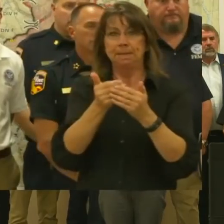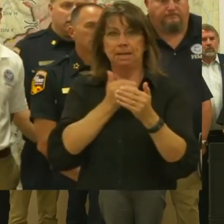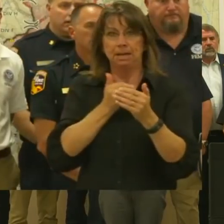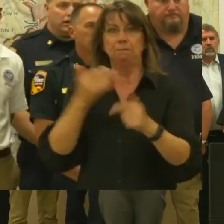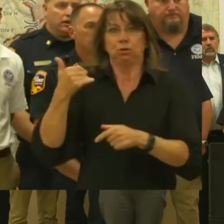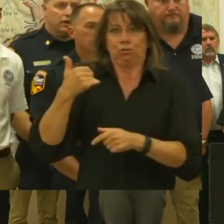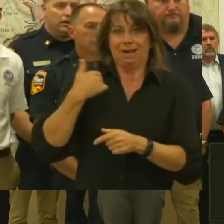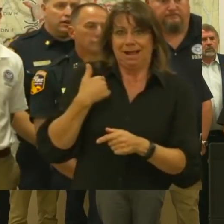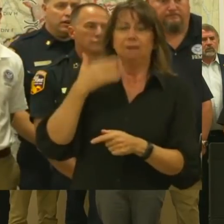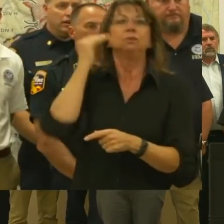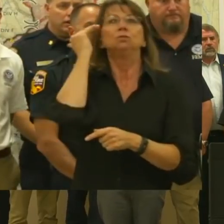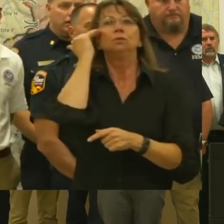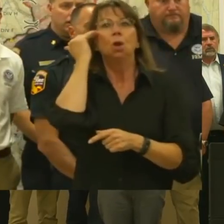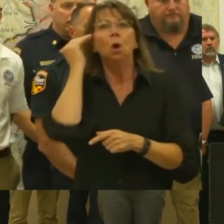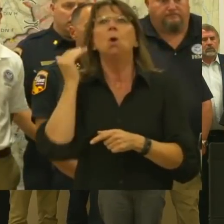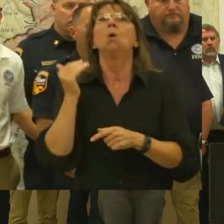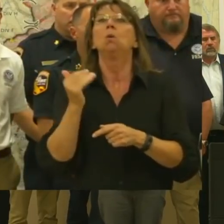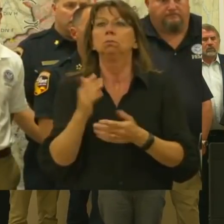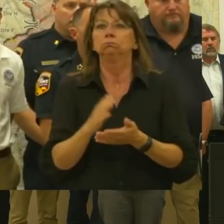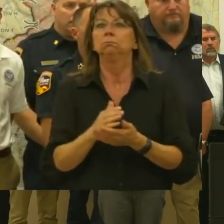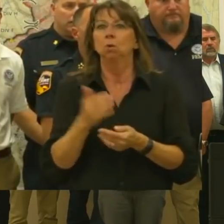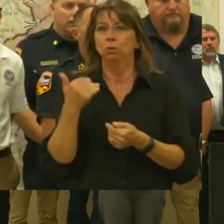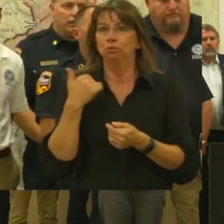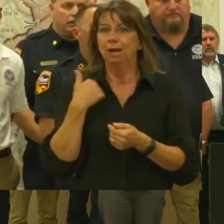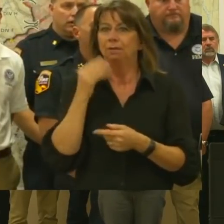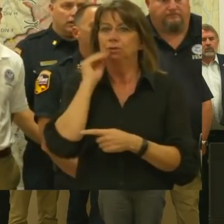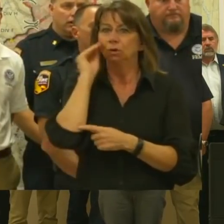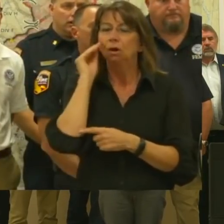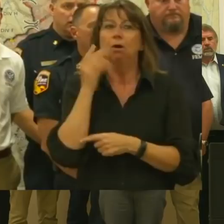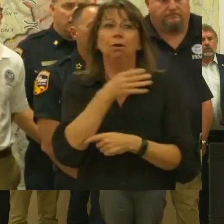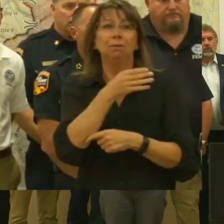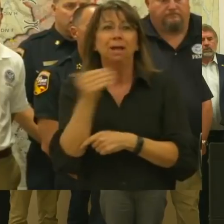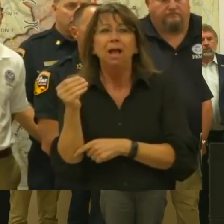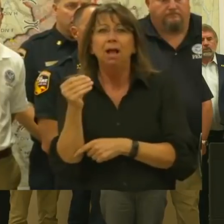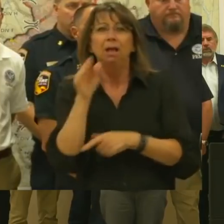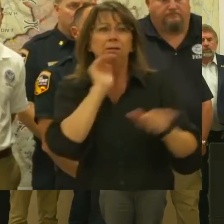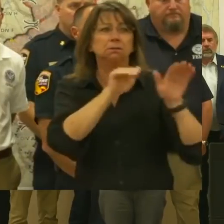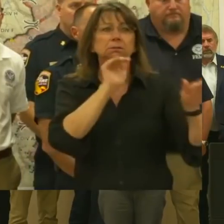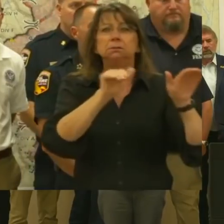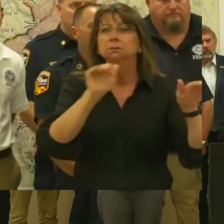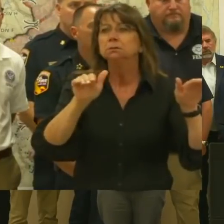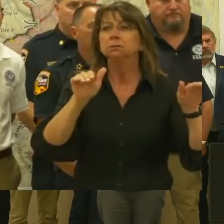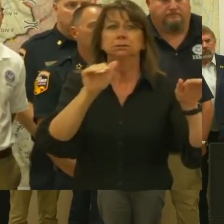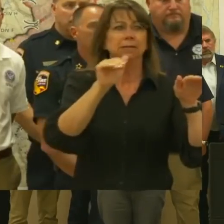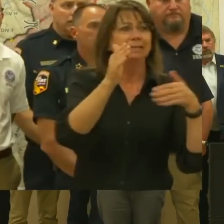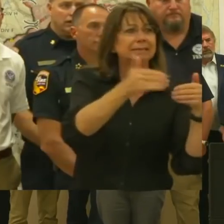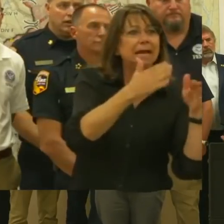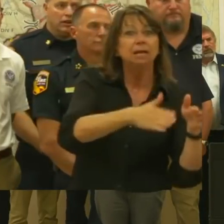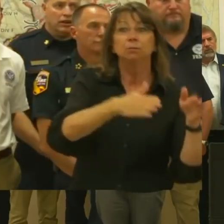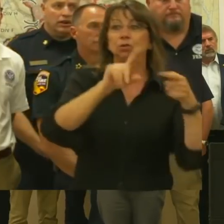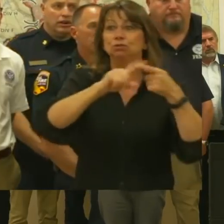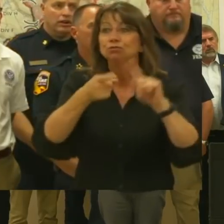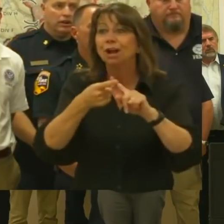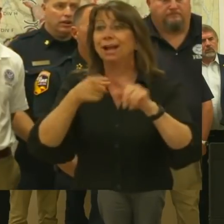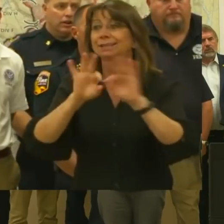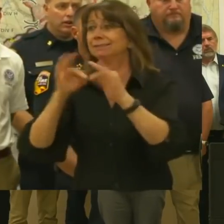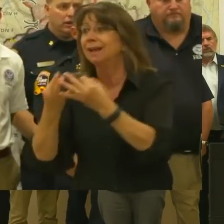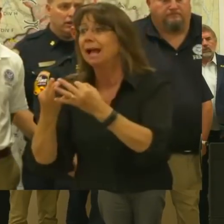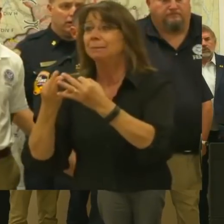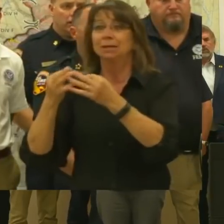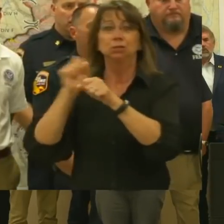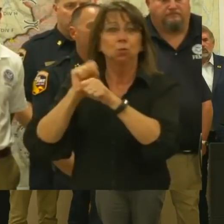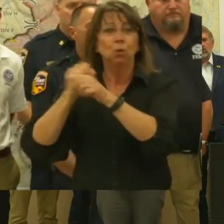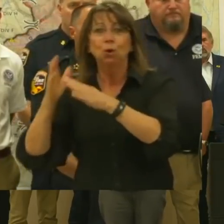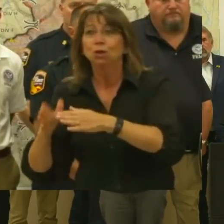And last but not least, spread the word. You know, talk to your neighbors, talk to your friends, talk to your coworkers about steps that they can take and you can take